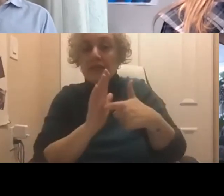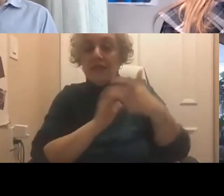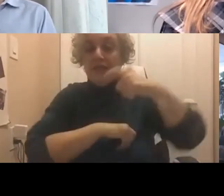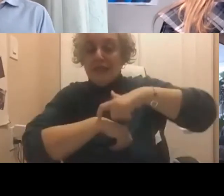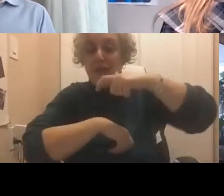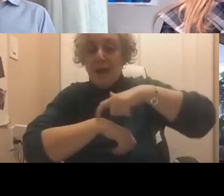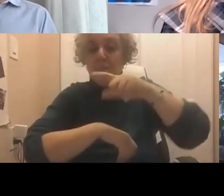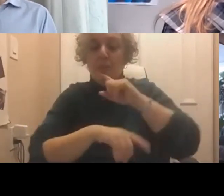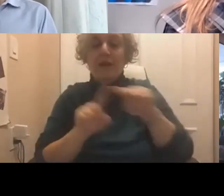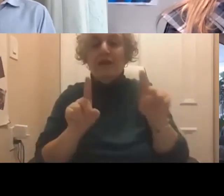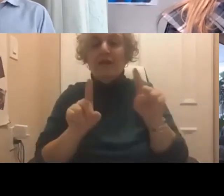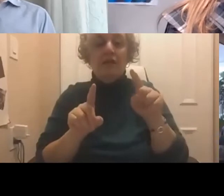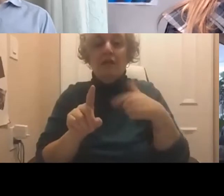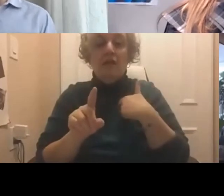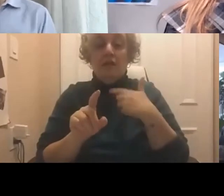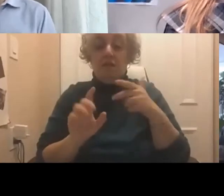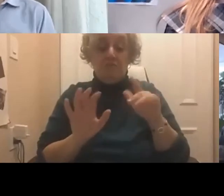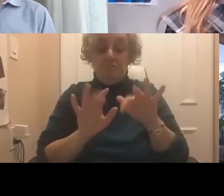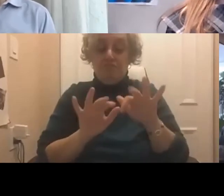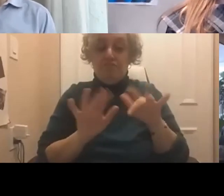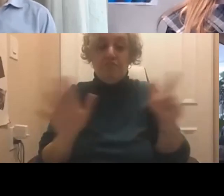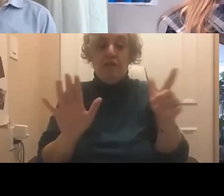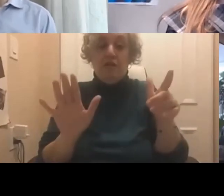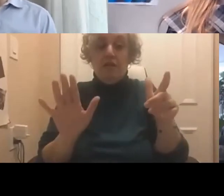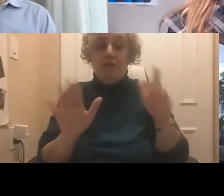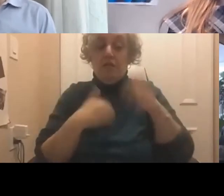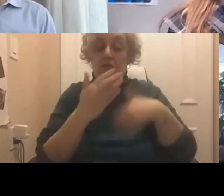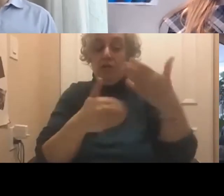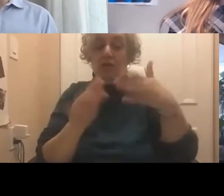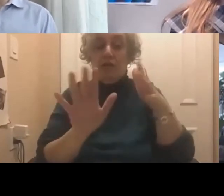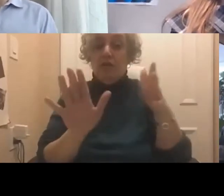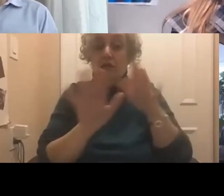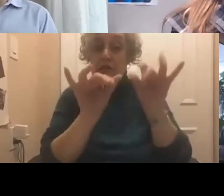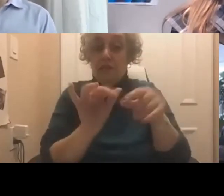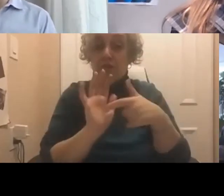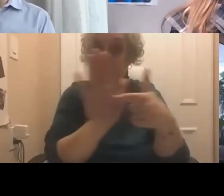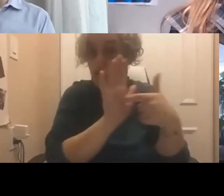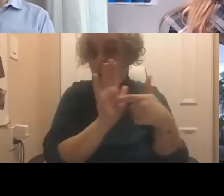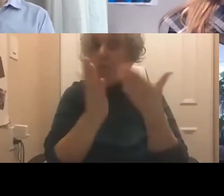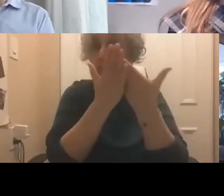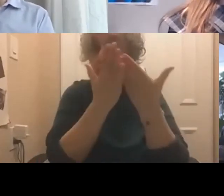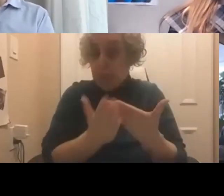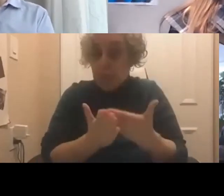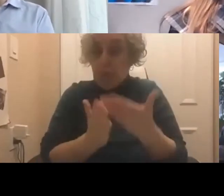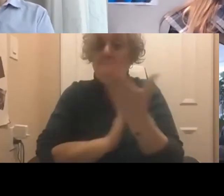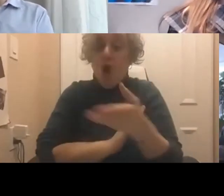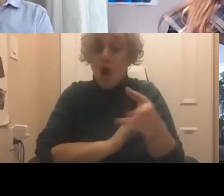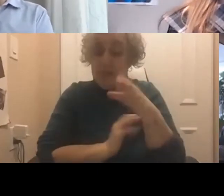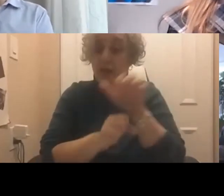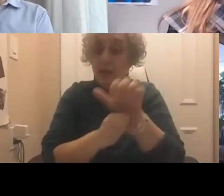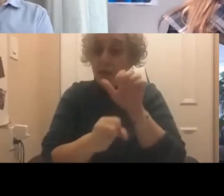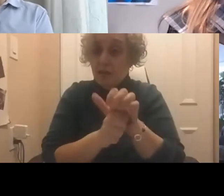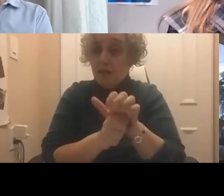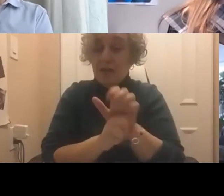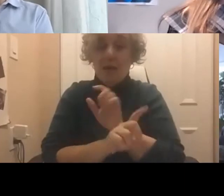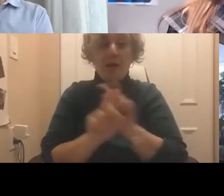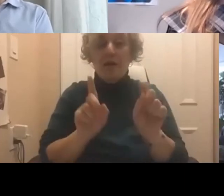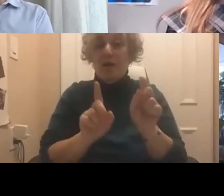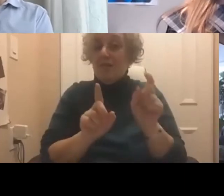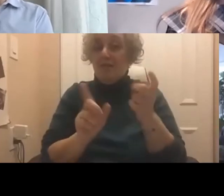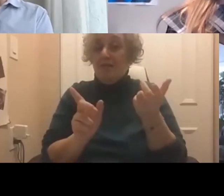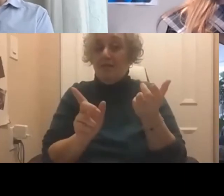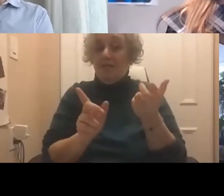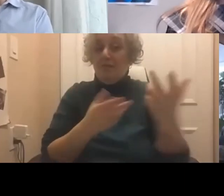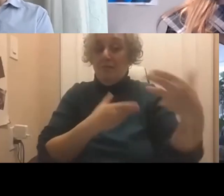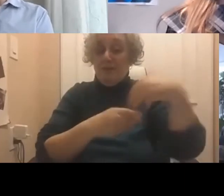So I can log in, I can game the system, and I can show that I was logged in for this amount of time without actually being